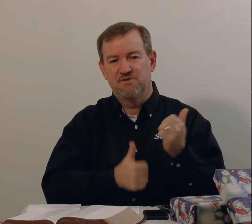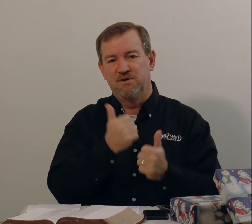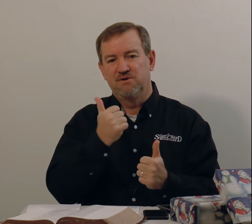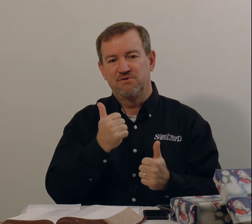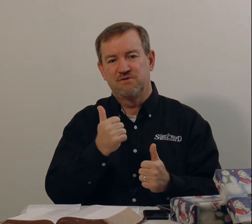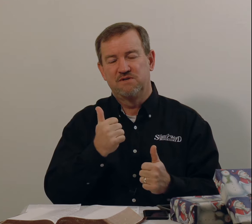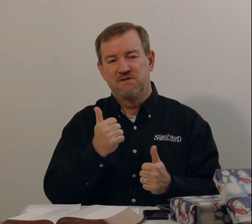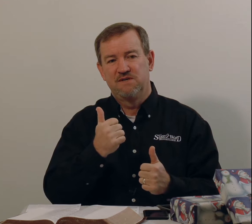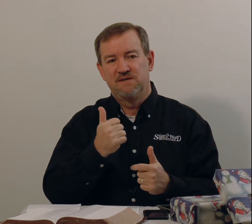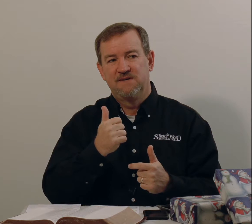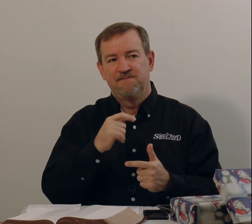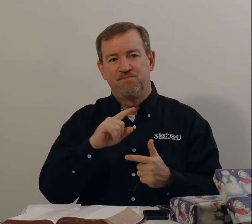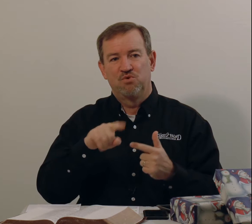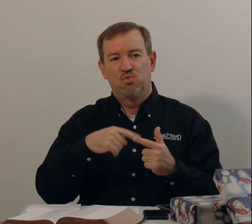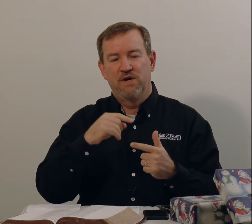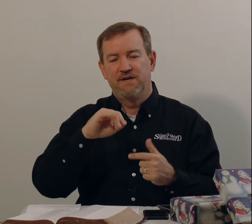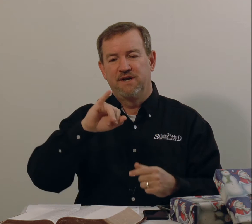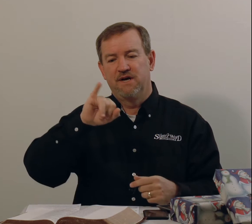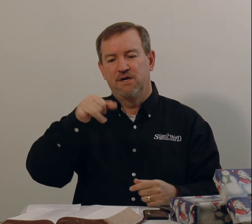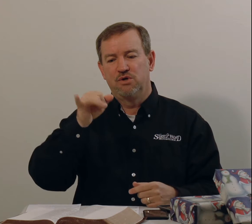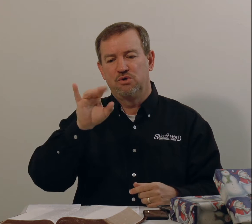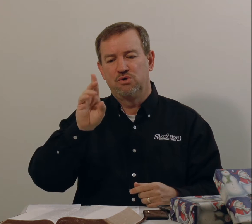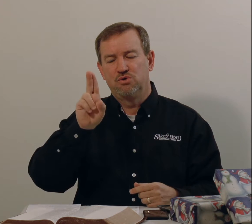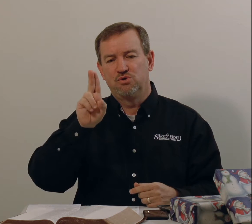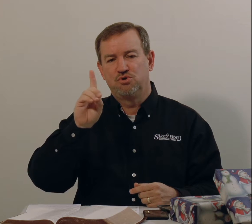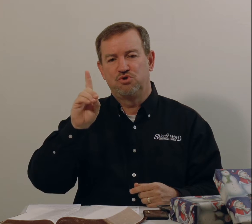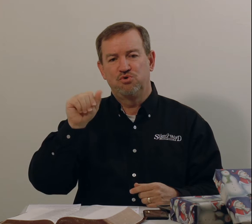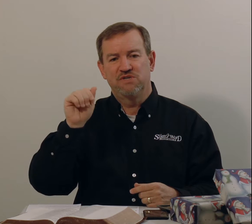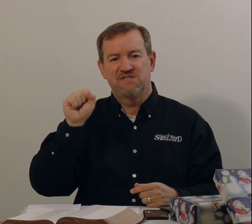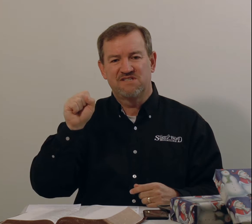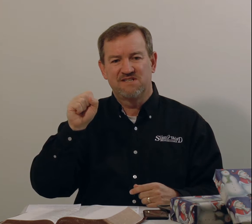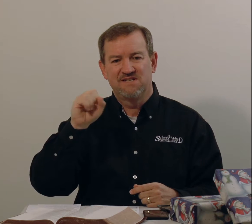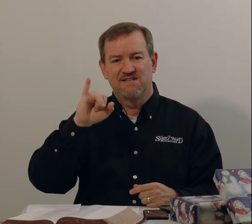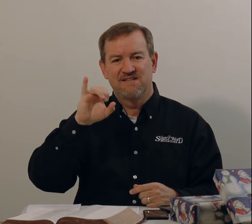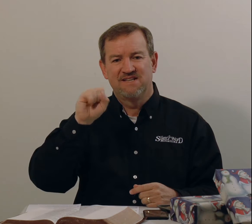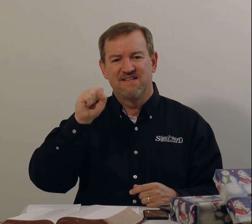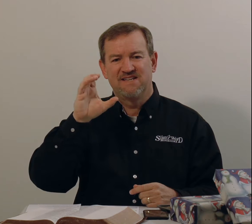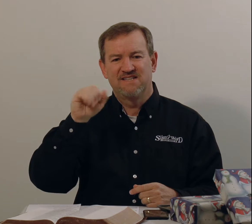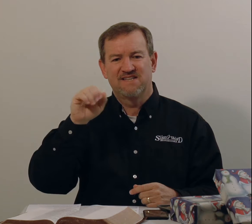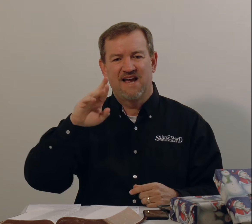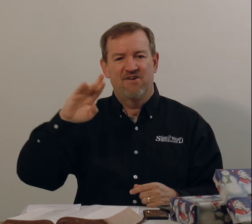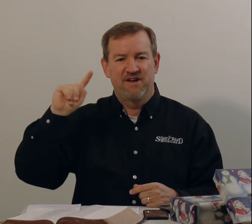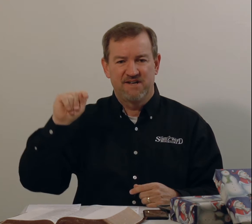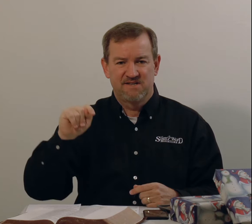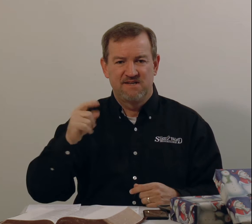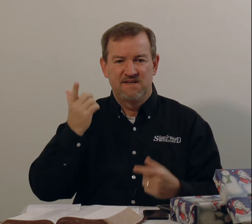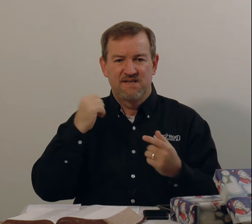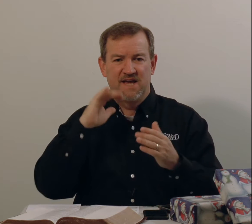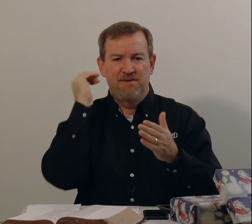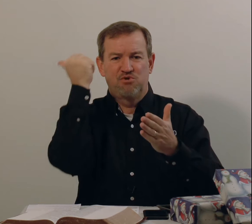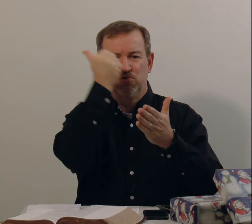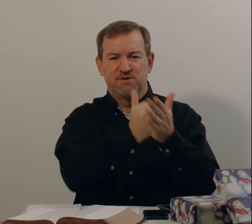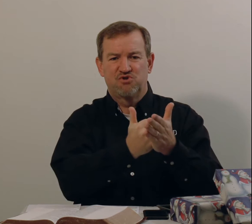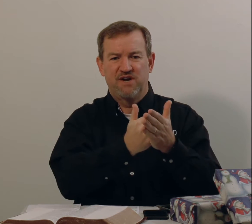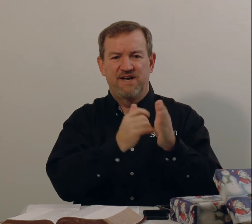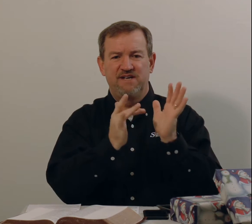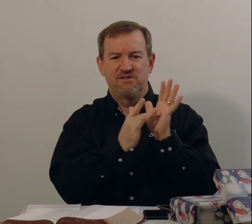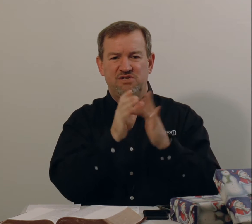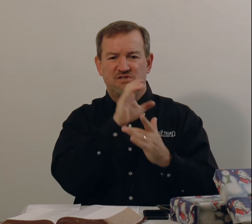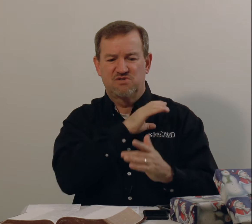the most. When, uh, Judas Iscariot came to betray Jesus